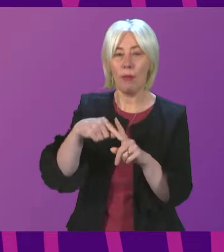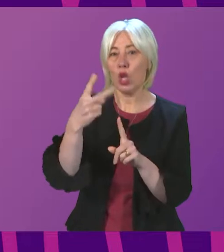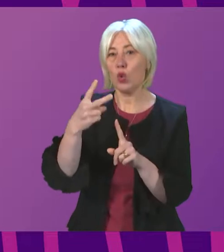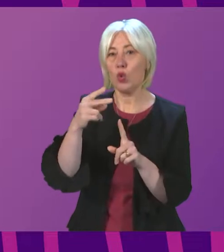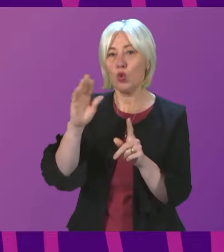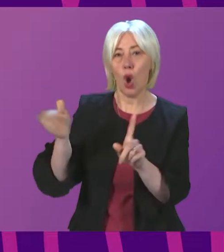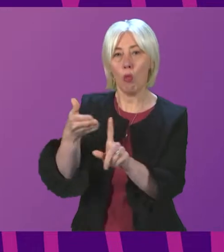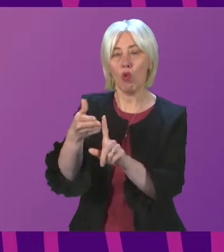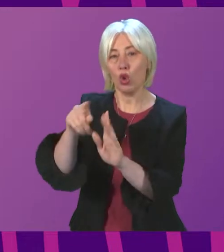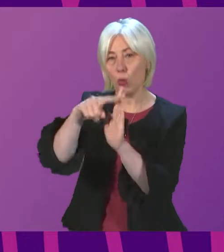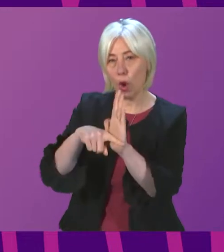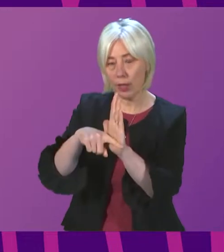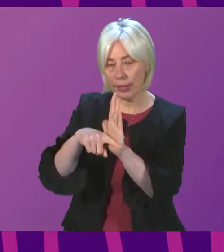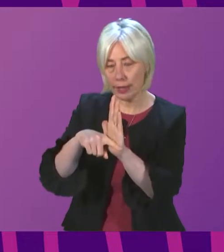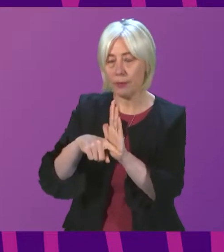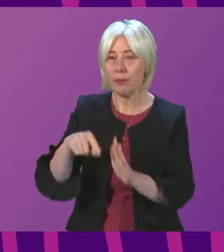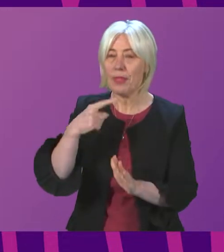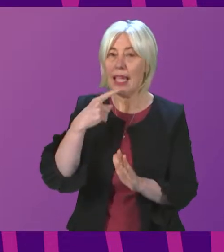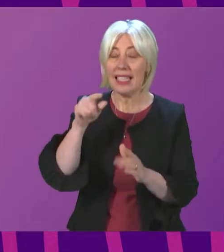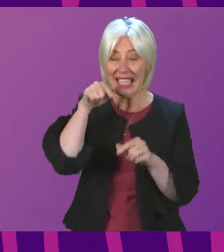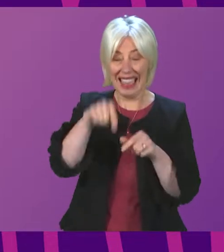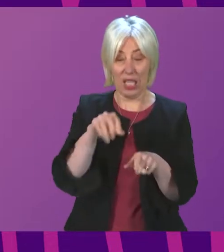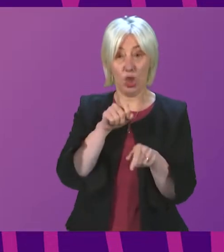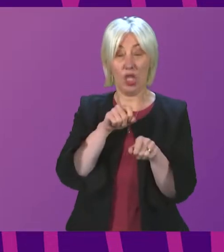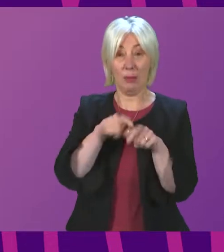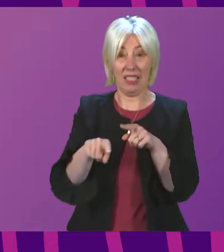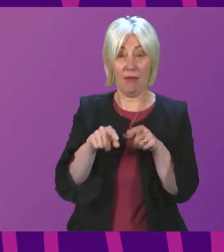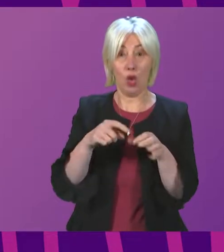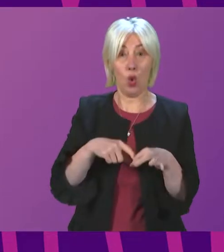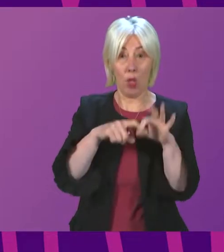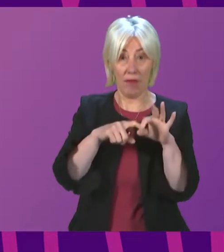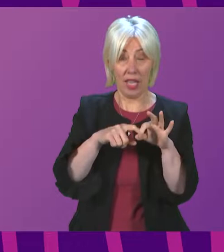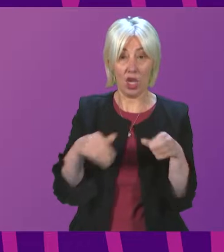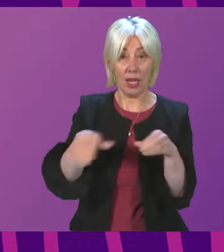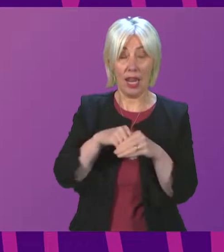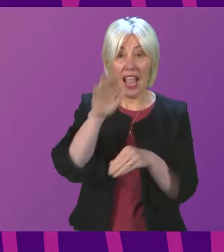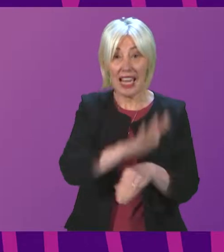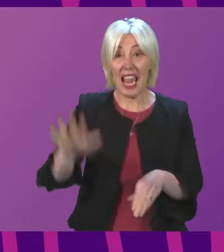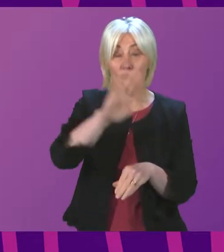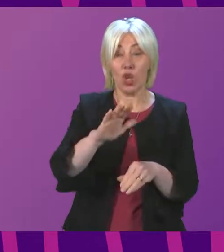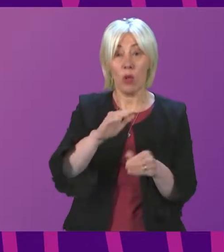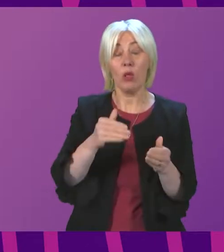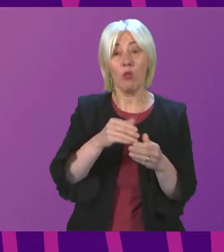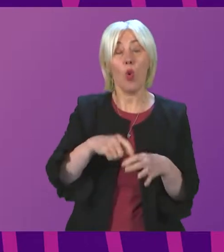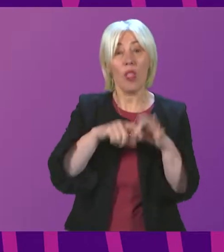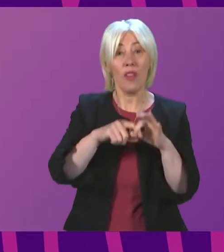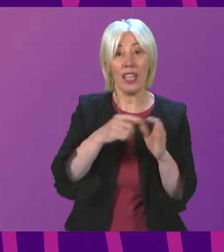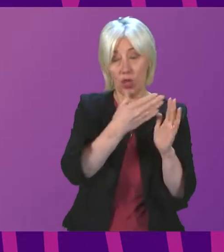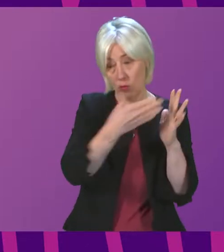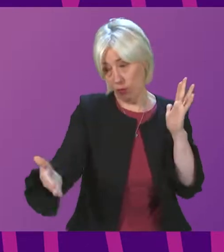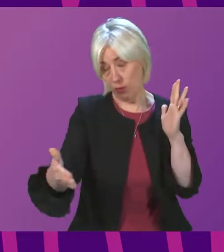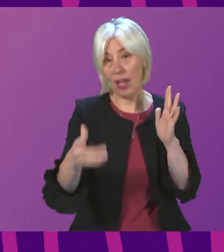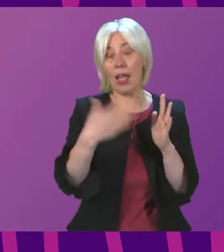the submission explains that the particular qualification types that are deemed to be part of the national qualification suite include